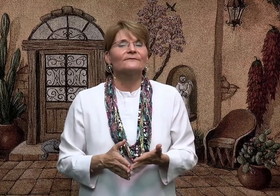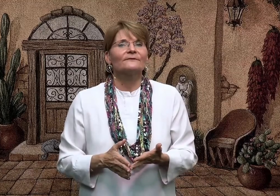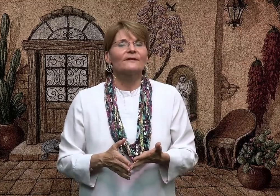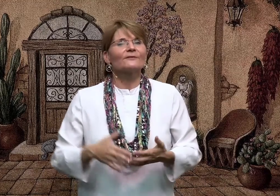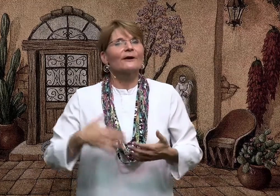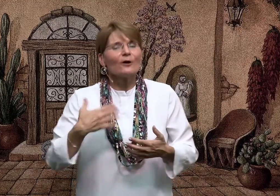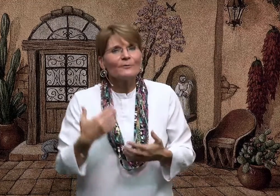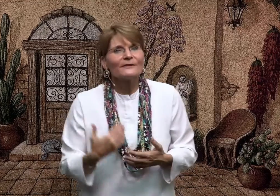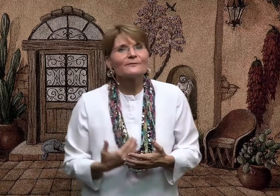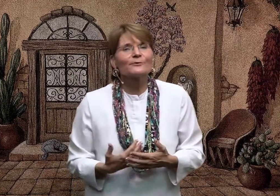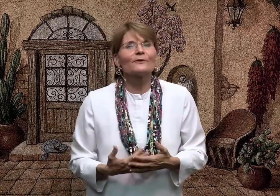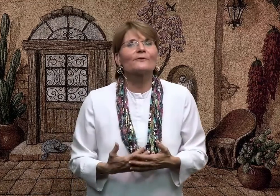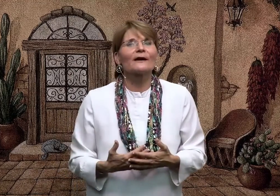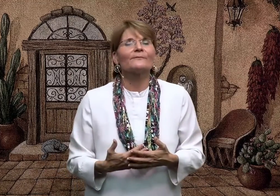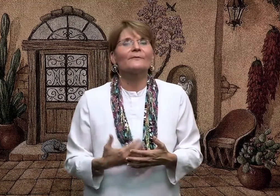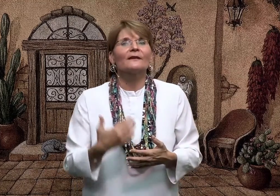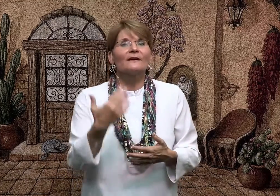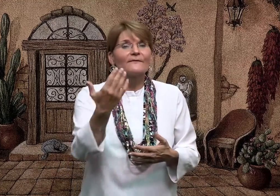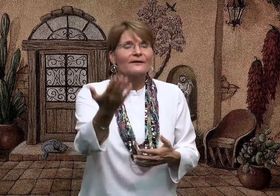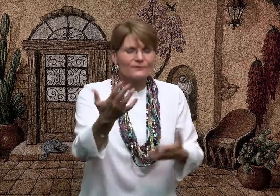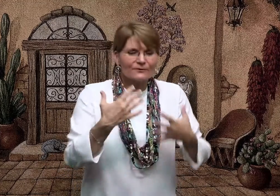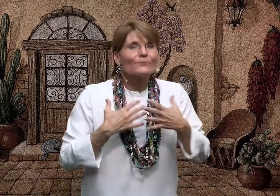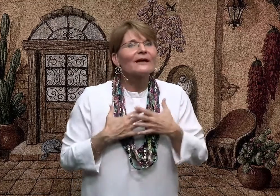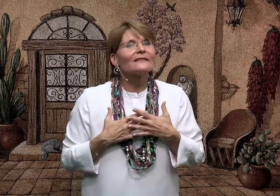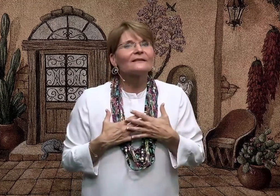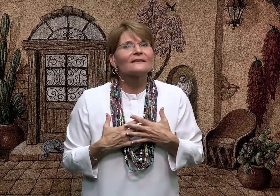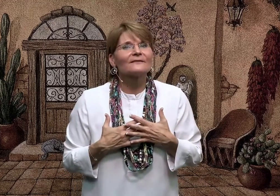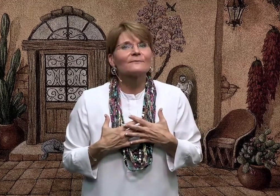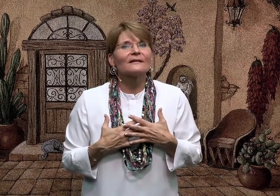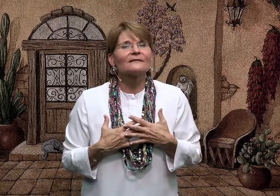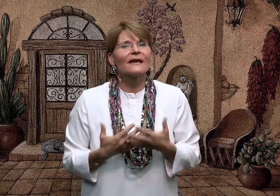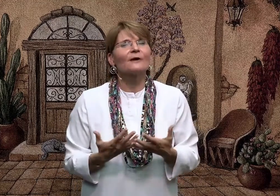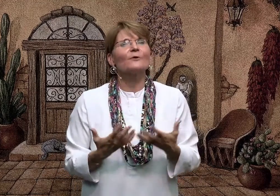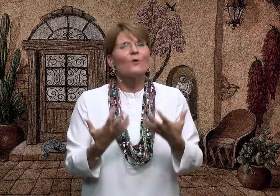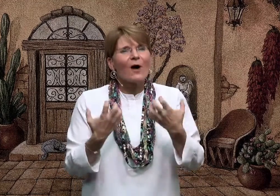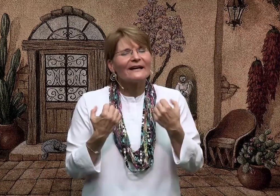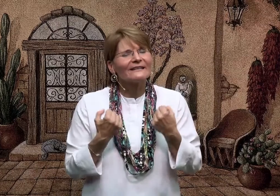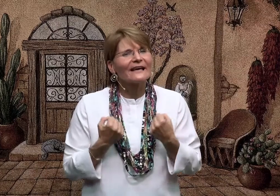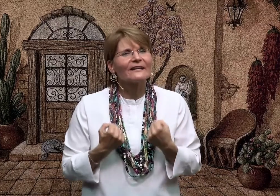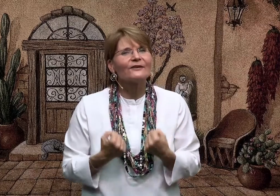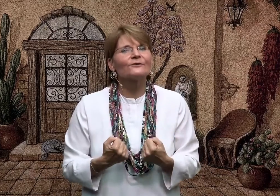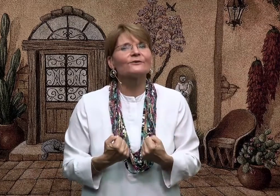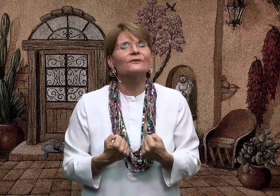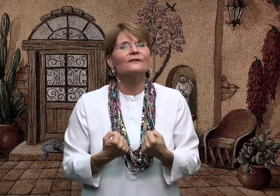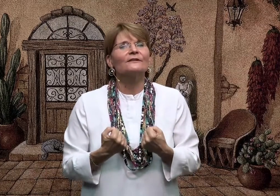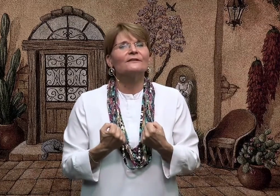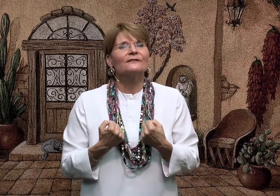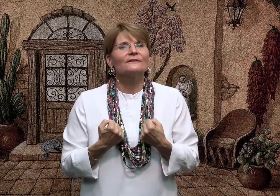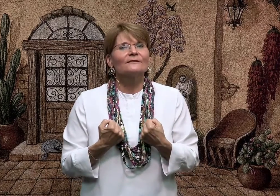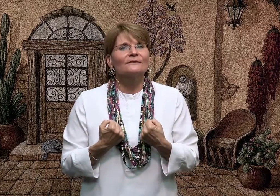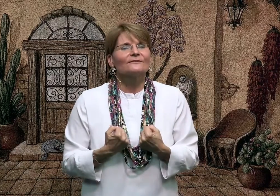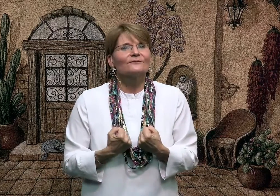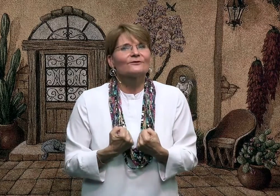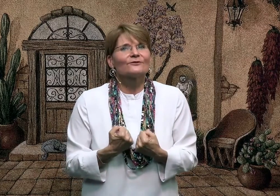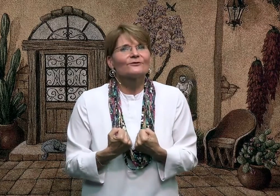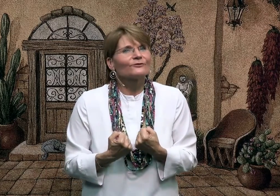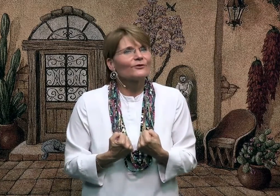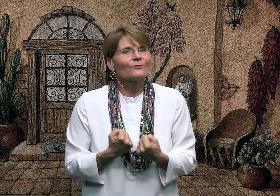And so I hope this program affects you the way that it does me to help quiet that inner turmoil